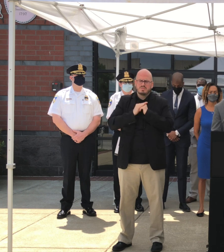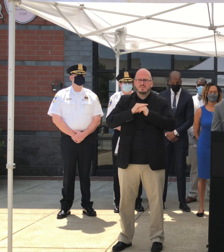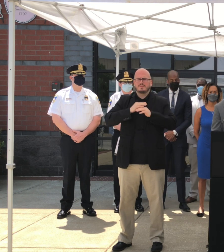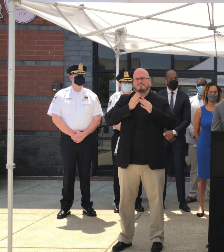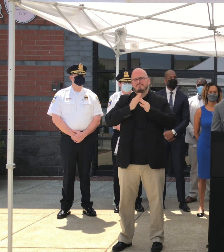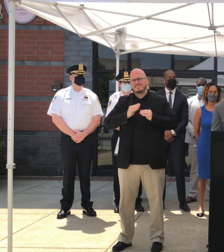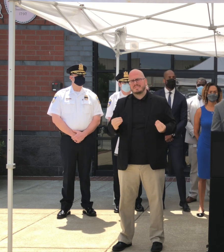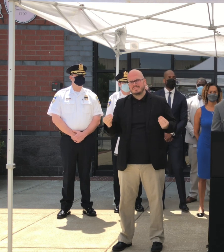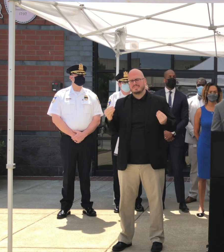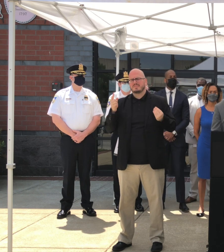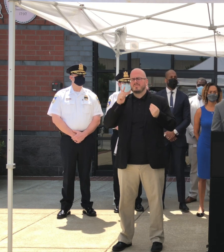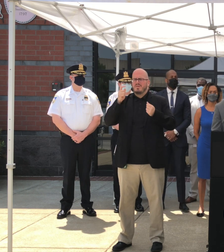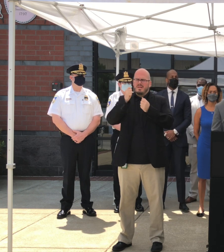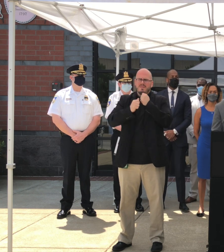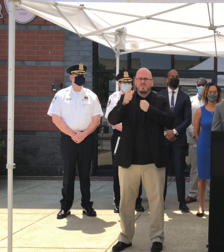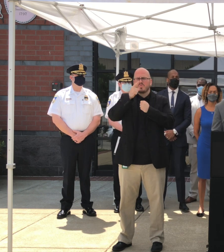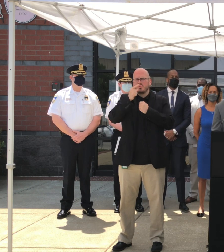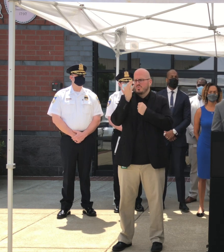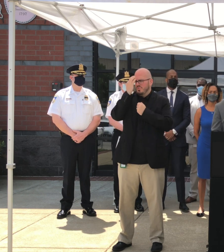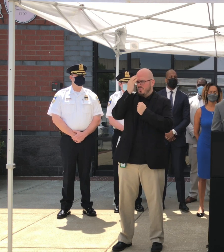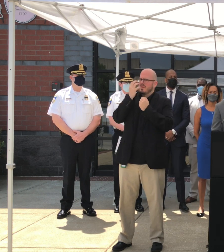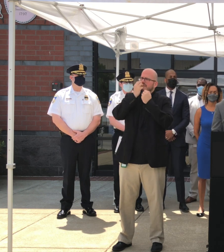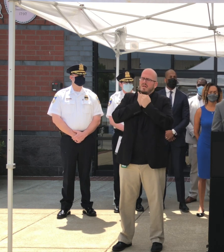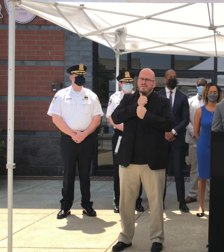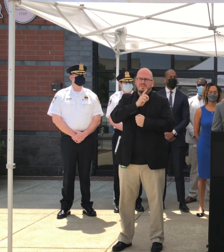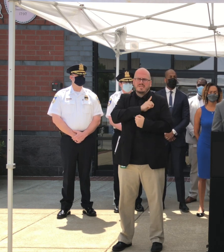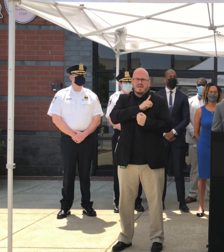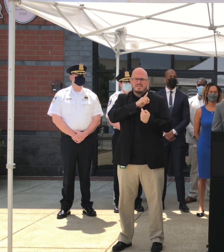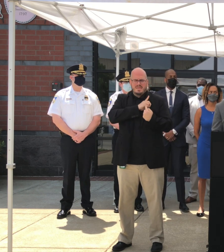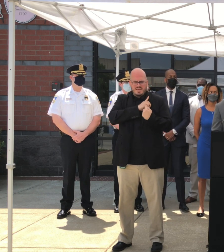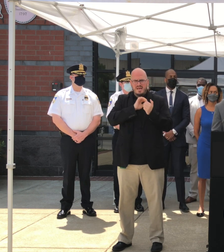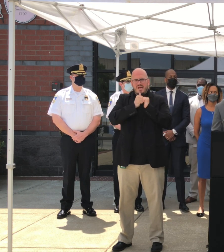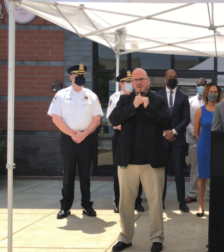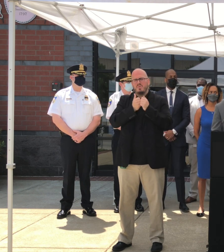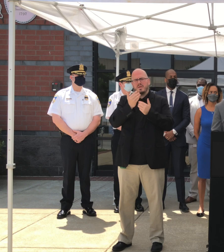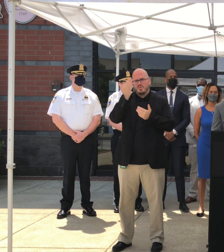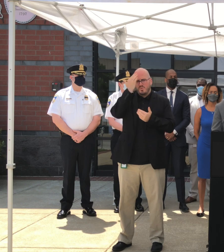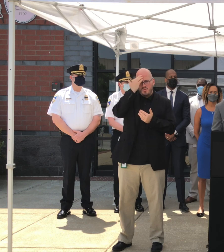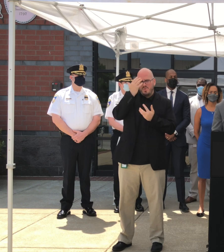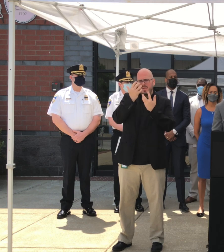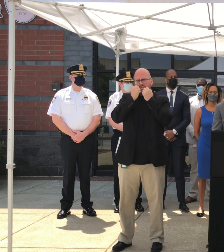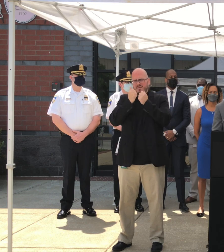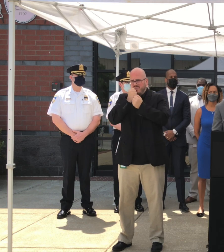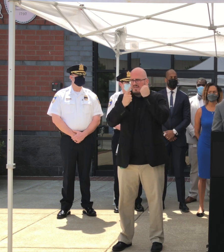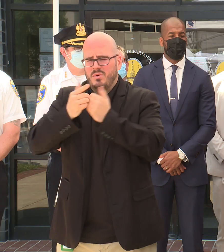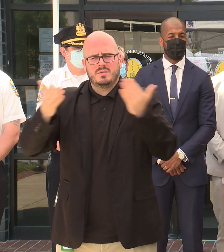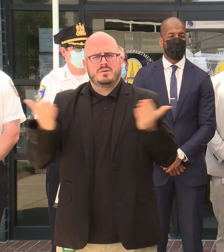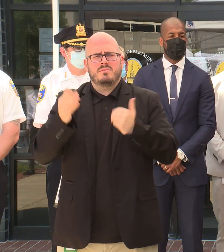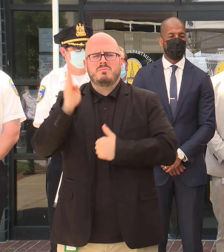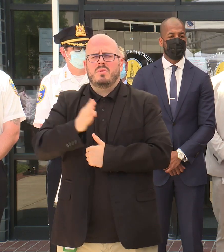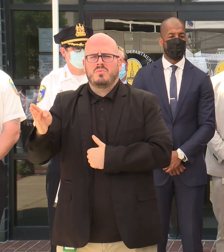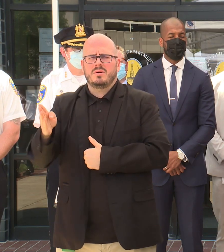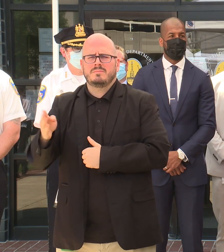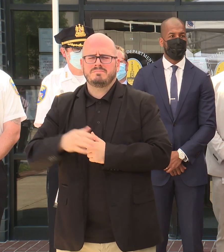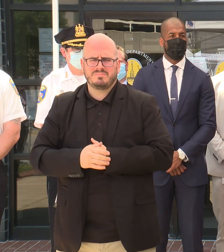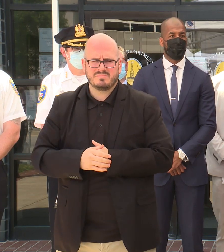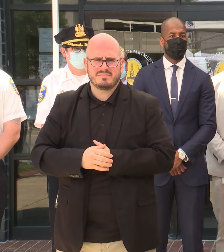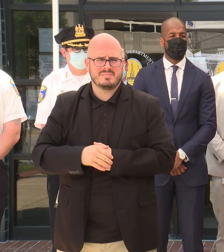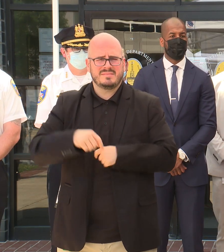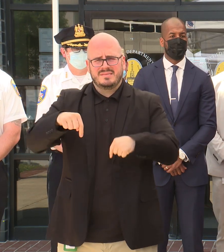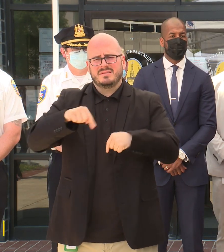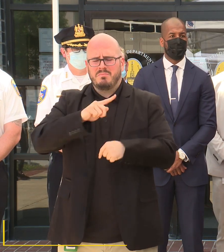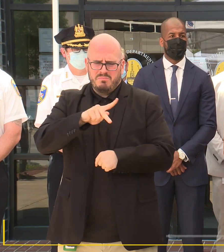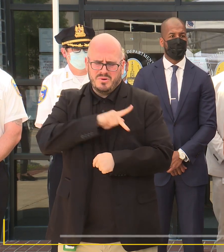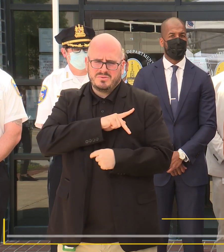who knew and loved Dante Barksdale the way that he knew and loved all of us here in Baltimore. This is very personal